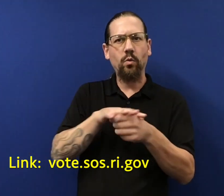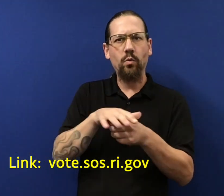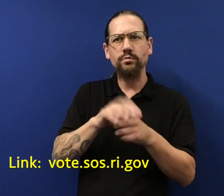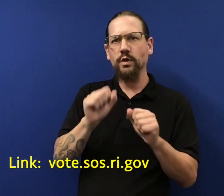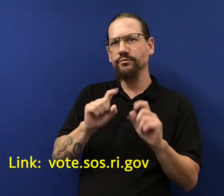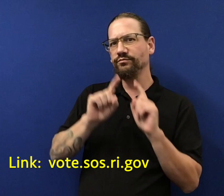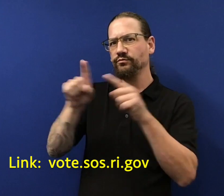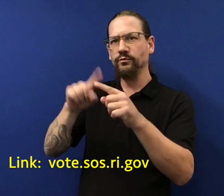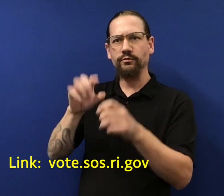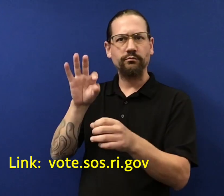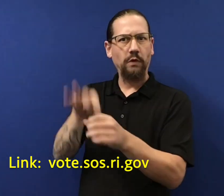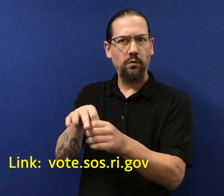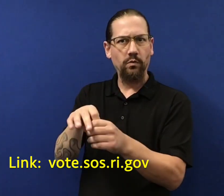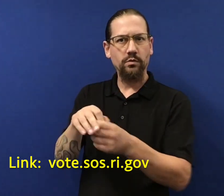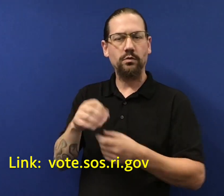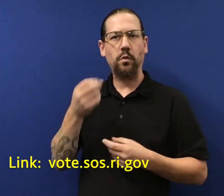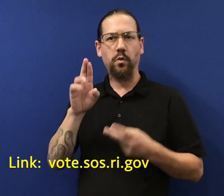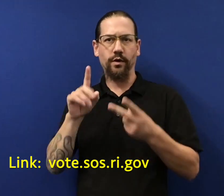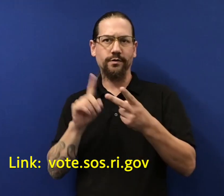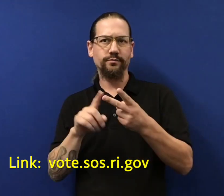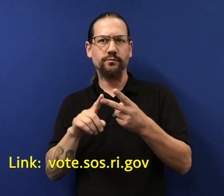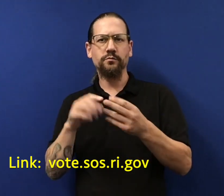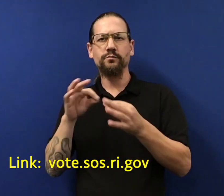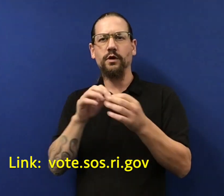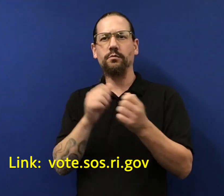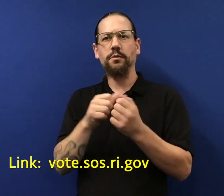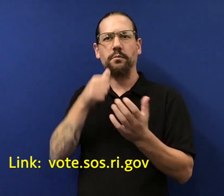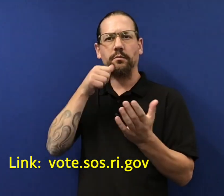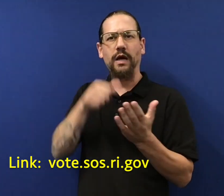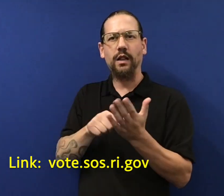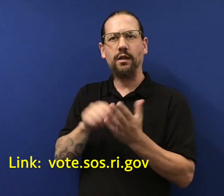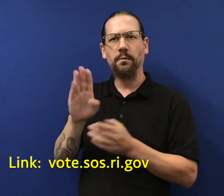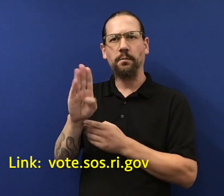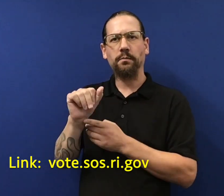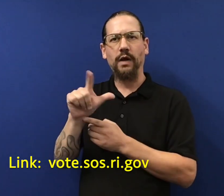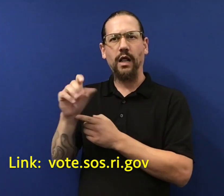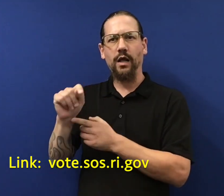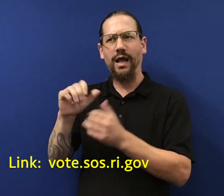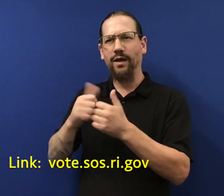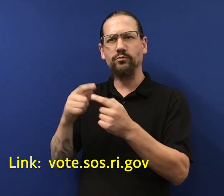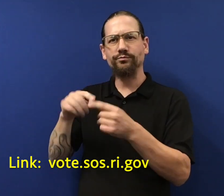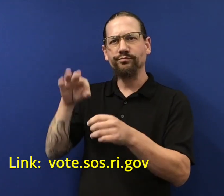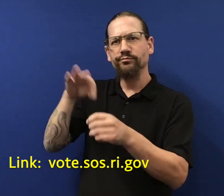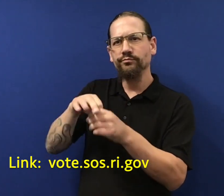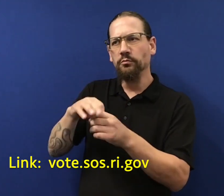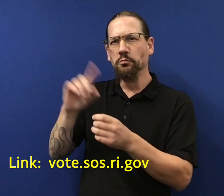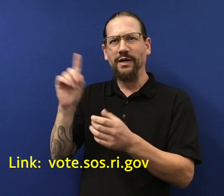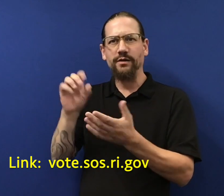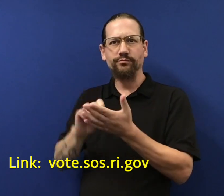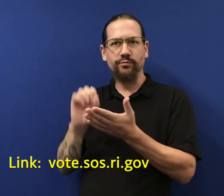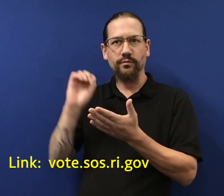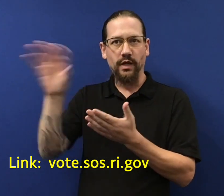where to go in your district, where to go to vote, and also how to mail in your ballot and where to mail your ballot to.